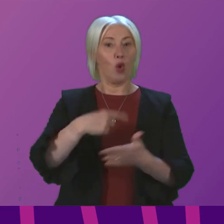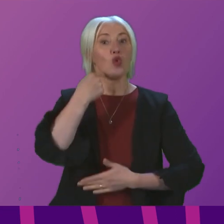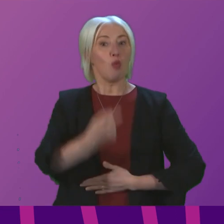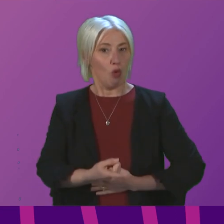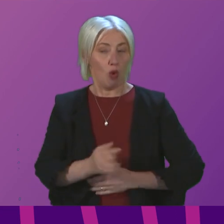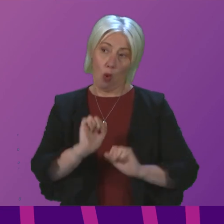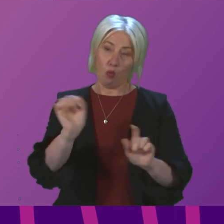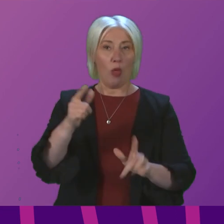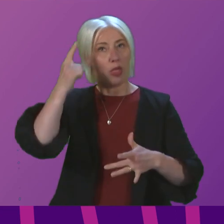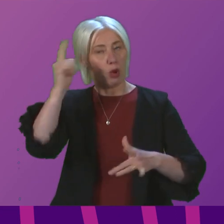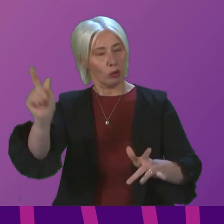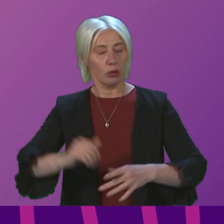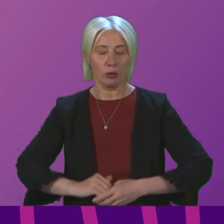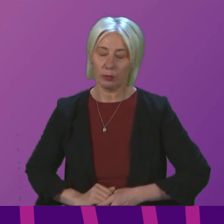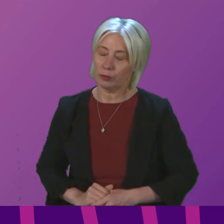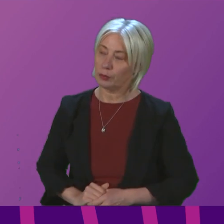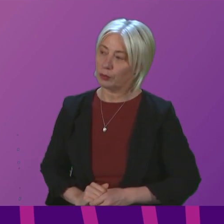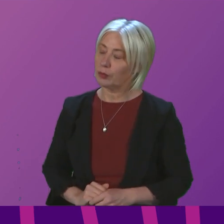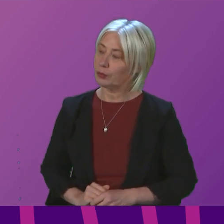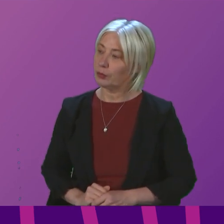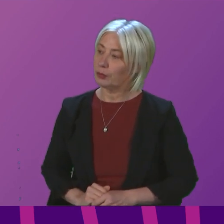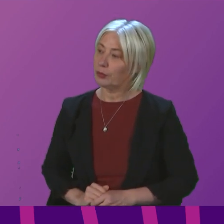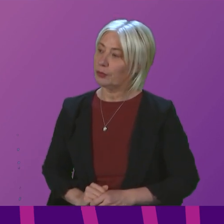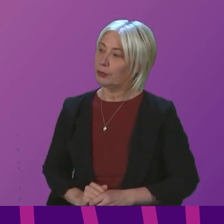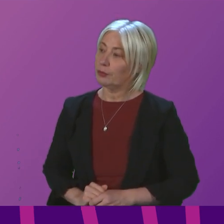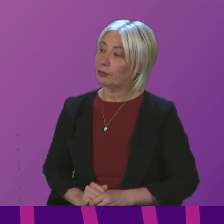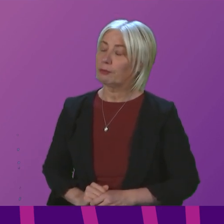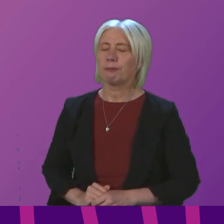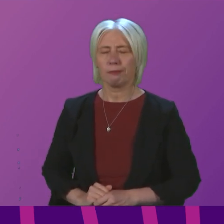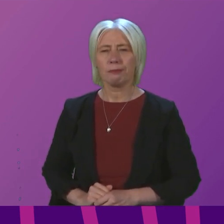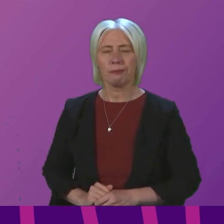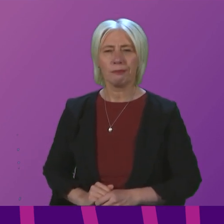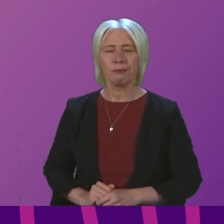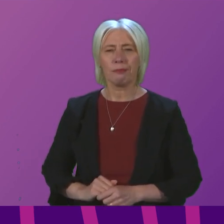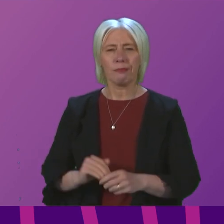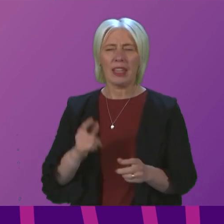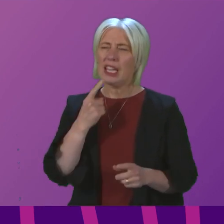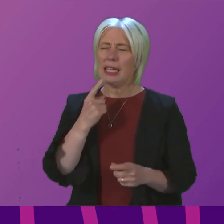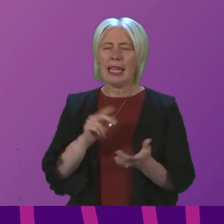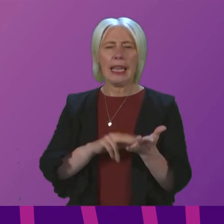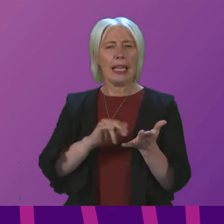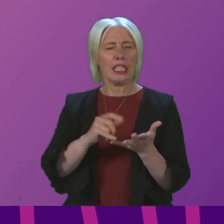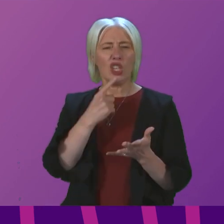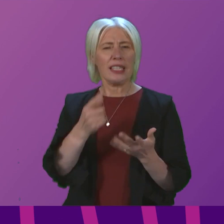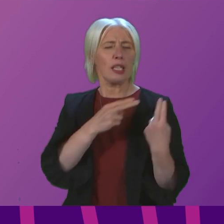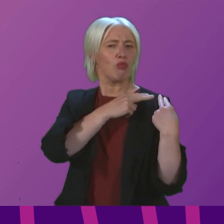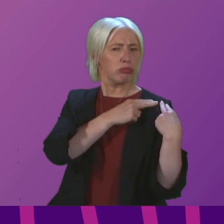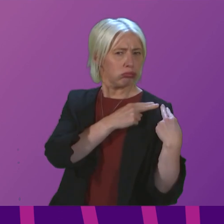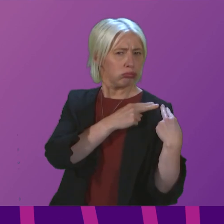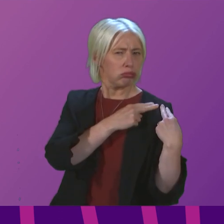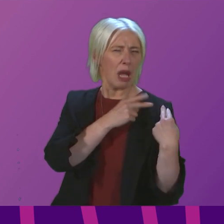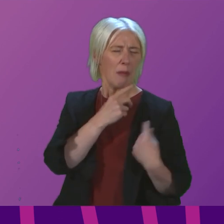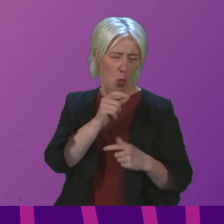Nicholas Sturgeon says she's taking responsibility. Those are